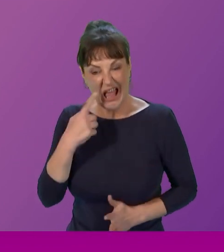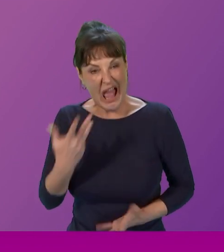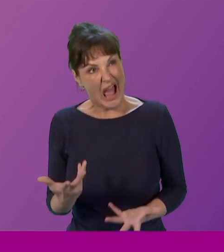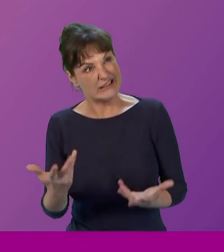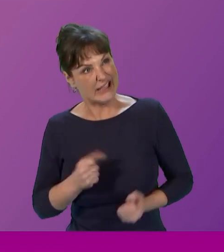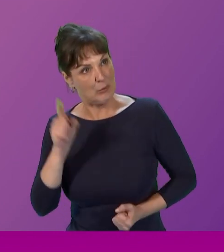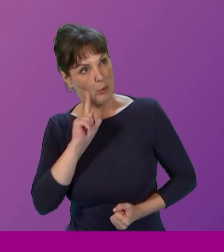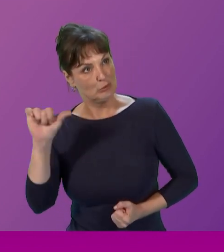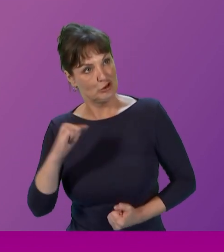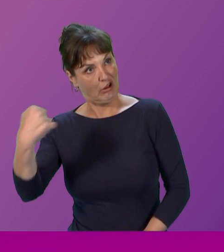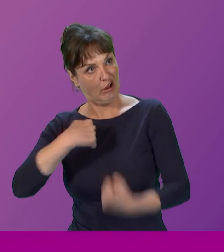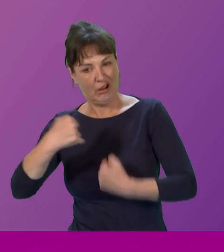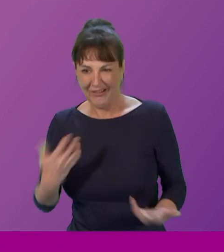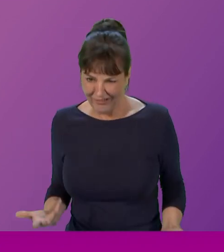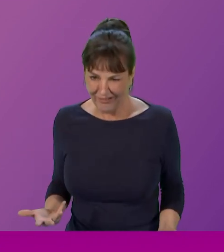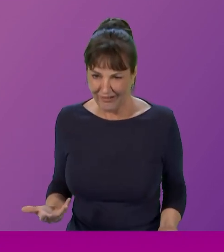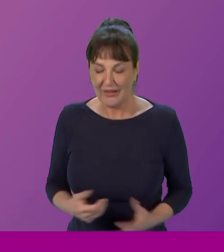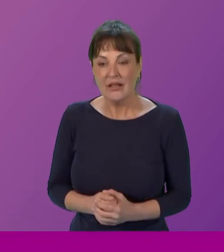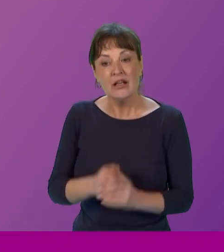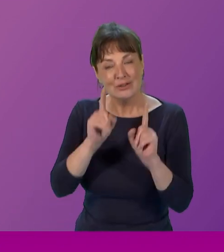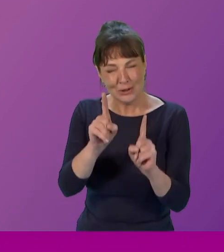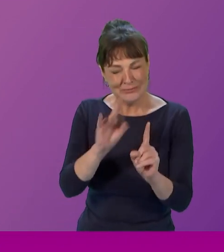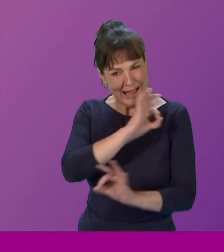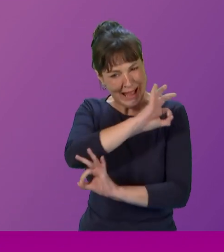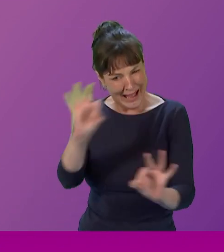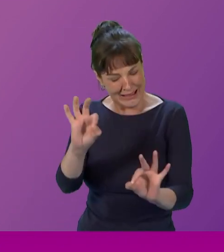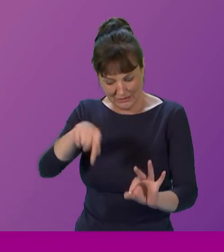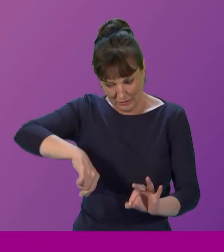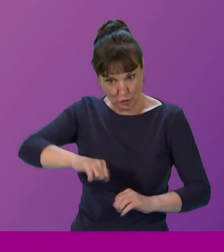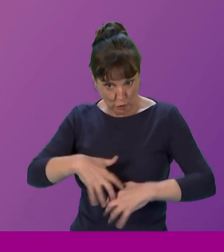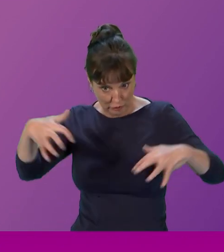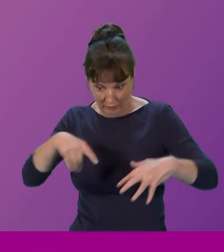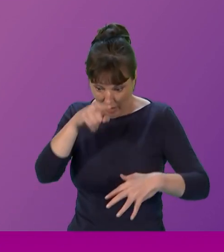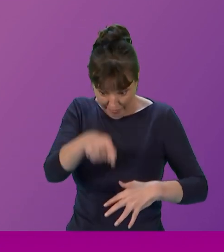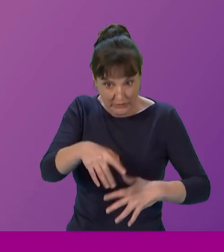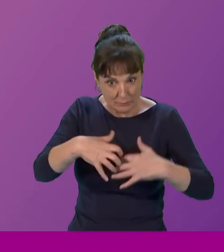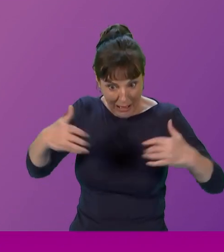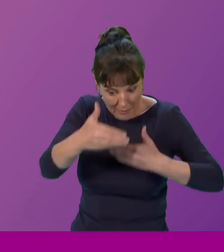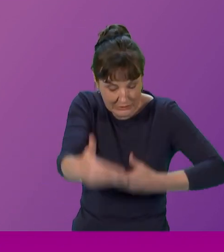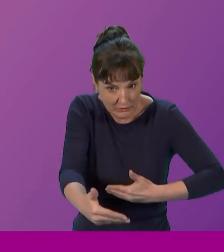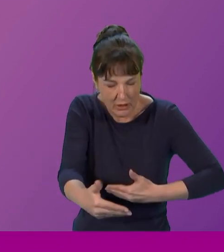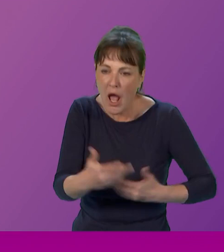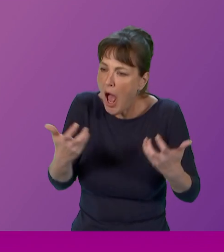government, this parliament, help the African women to thrive after domestic violence?